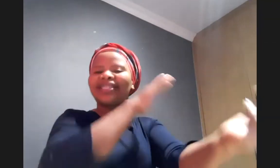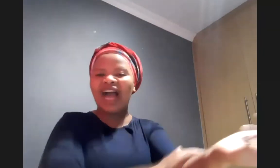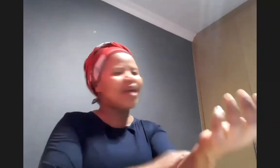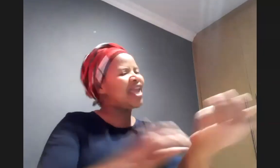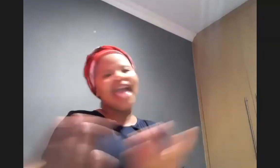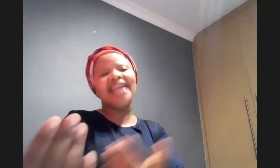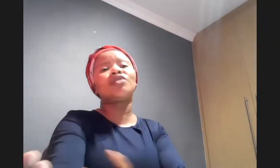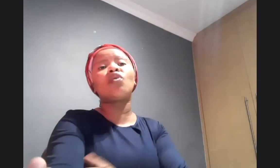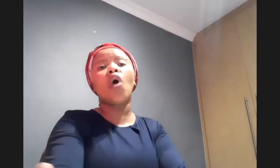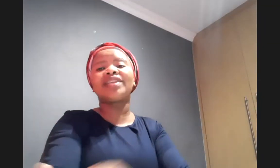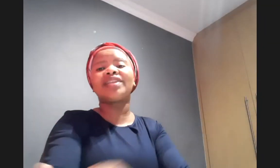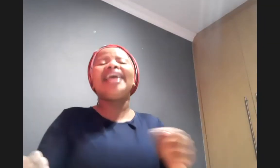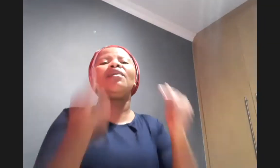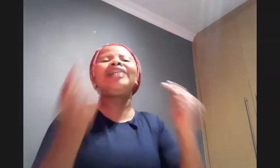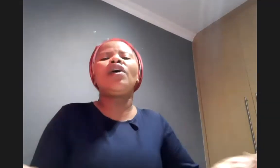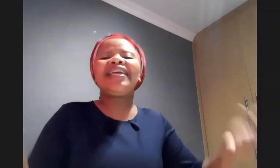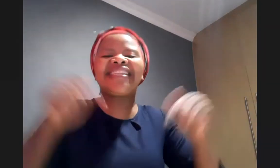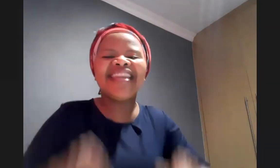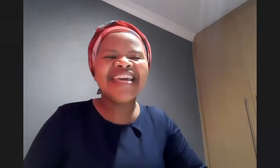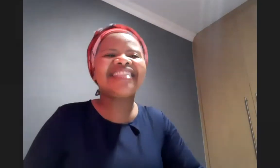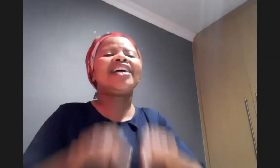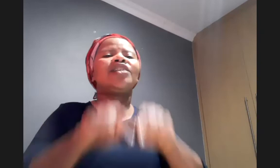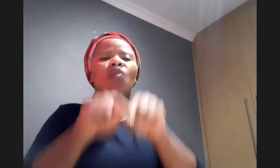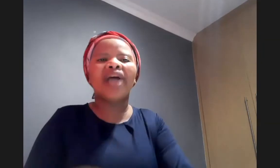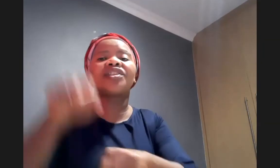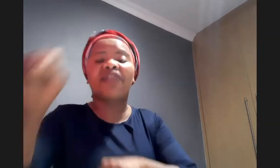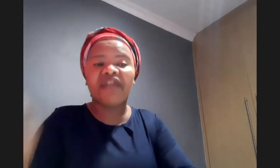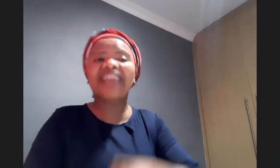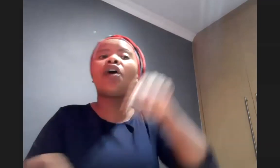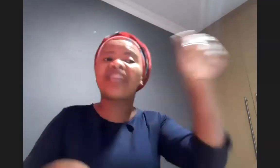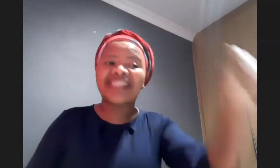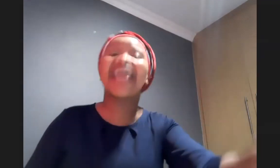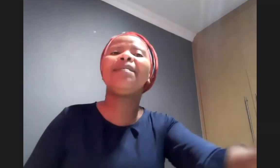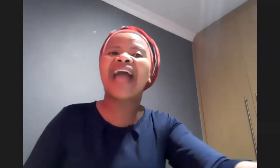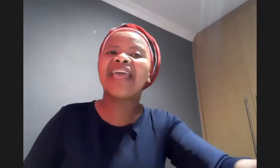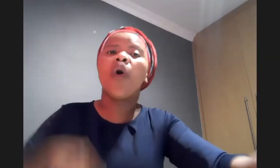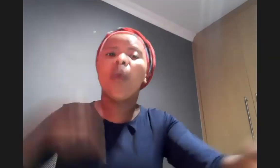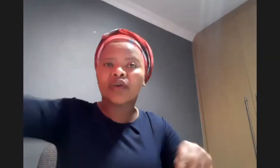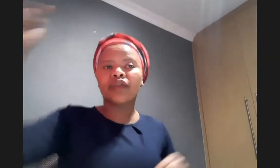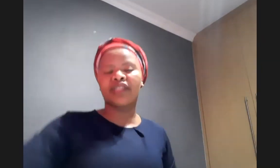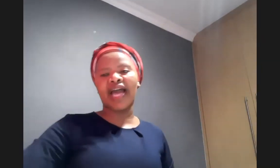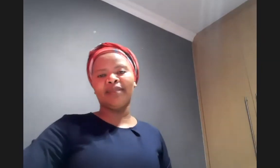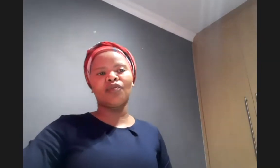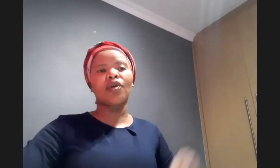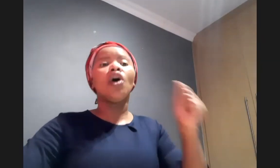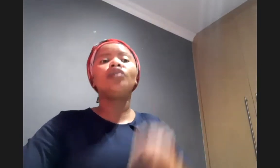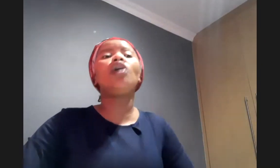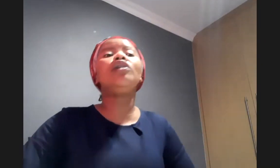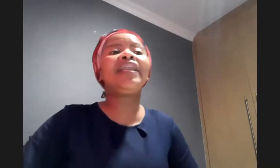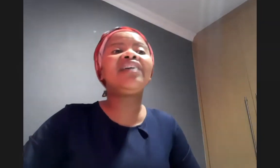towel and he took water he went on his knees to wash the feet of the same guy who was going to deny him tomorrow you don't believe